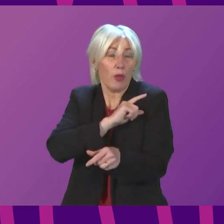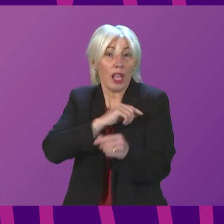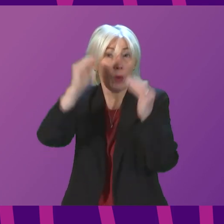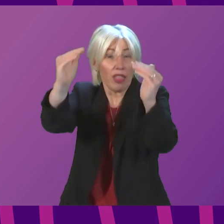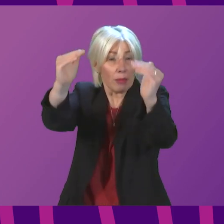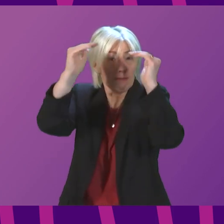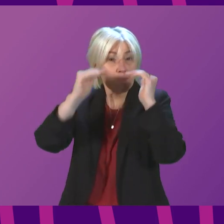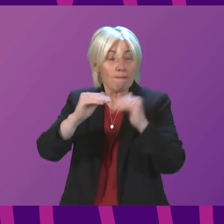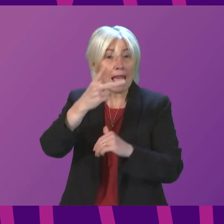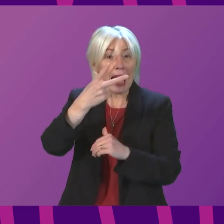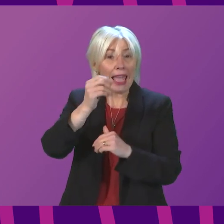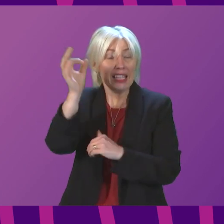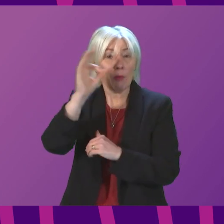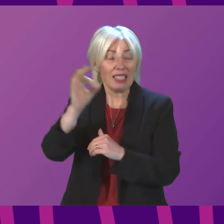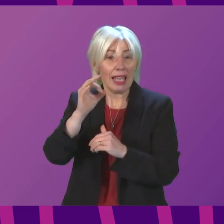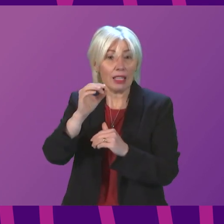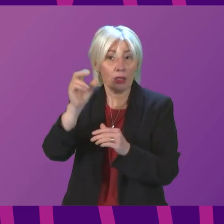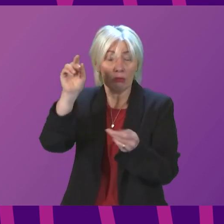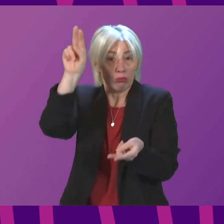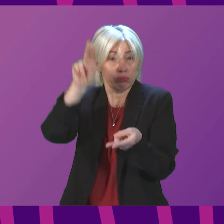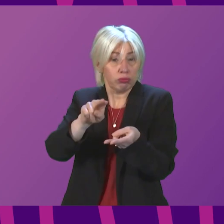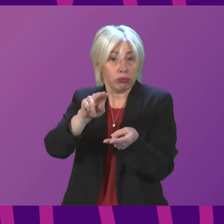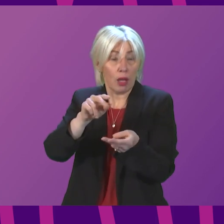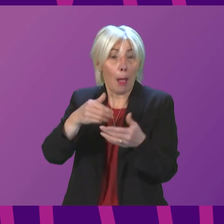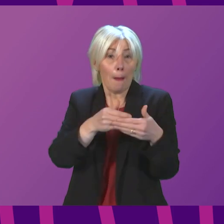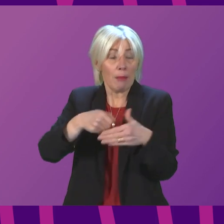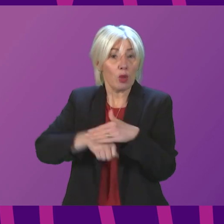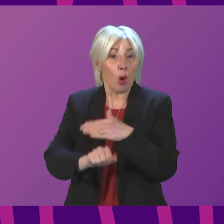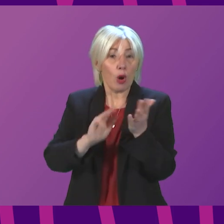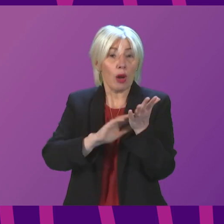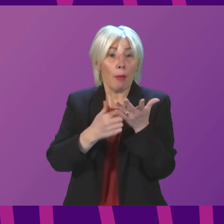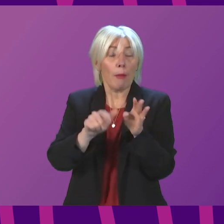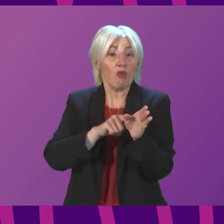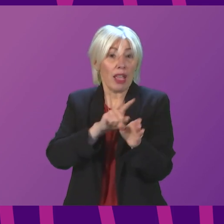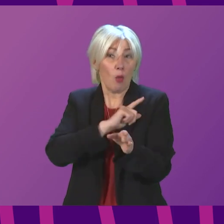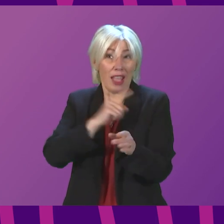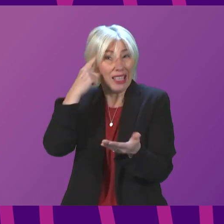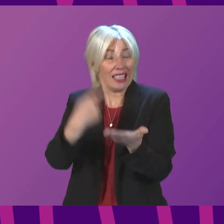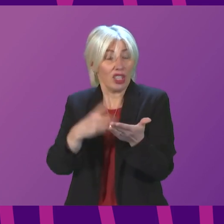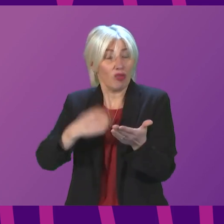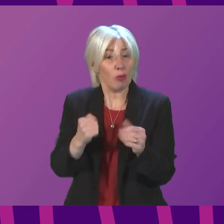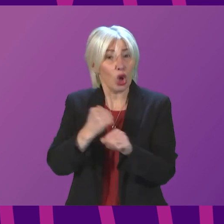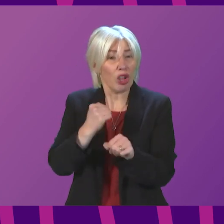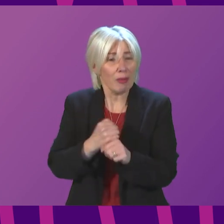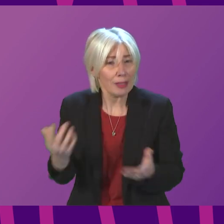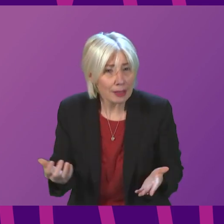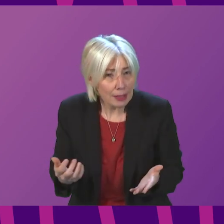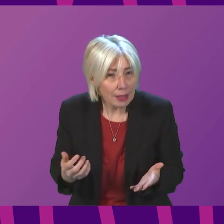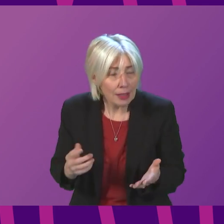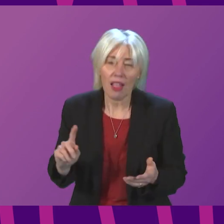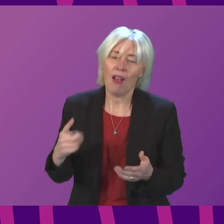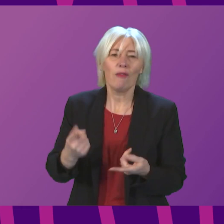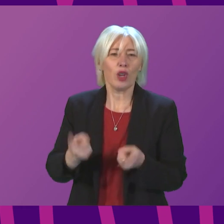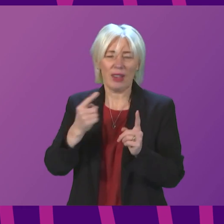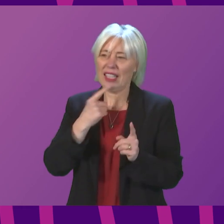reduction of babies being born in Moray because of decisions taken by the local health board and the Scottish Government. And the First Minister said the